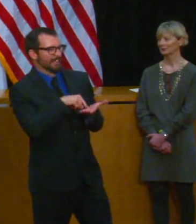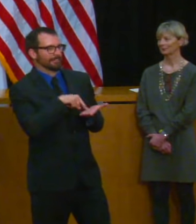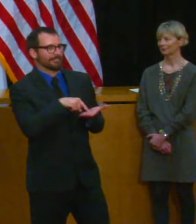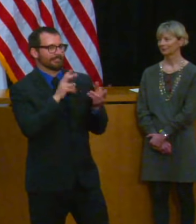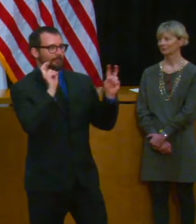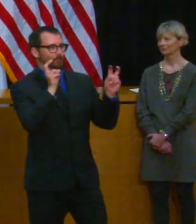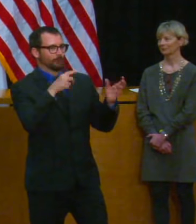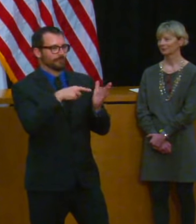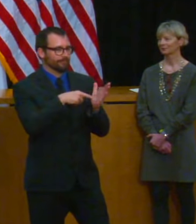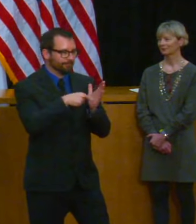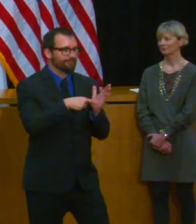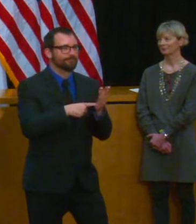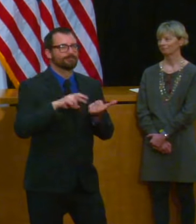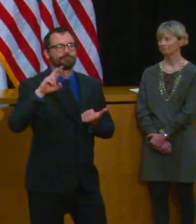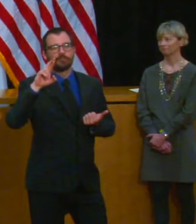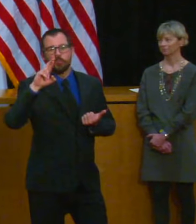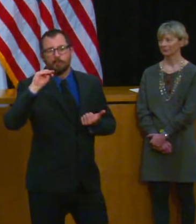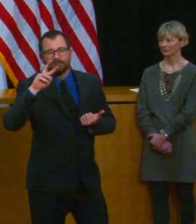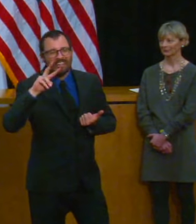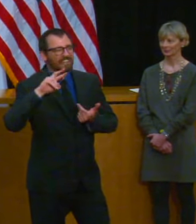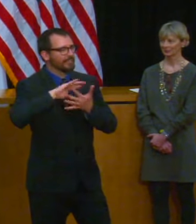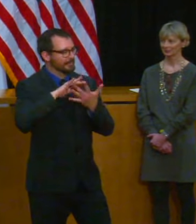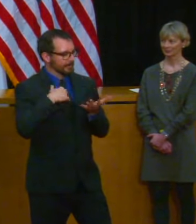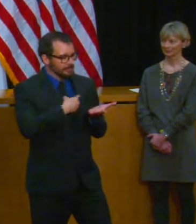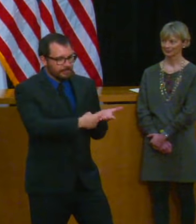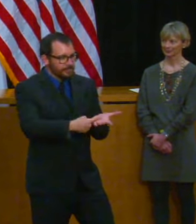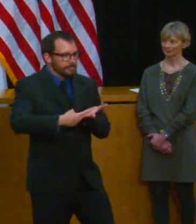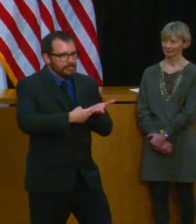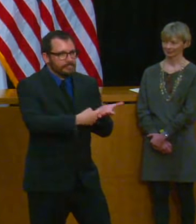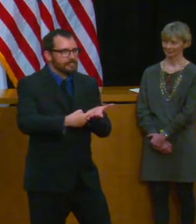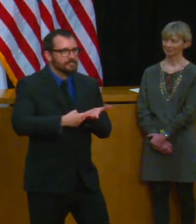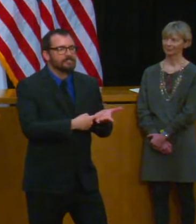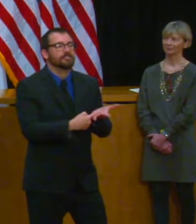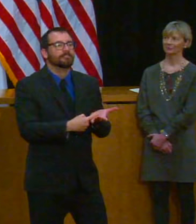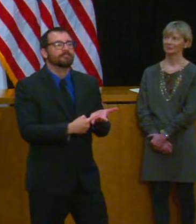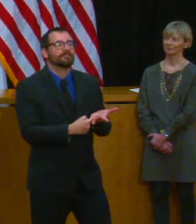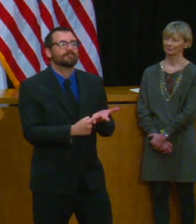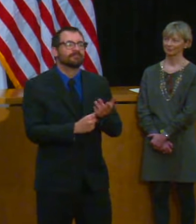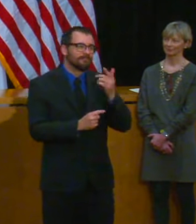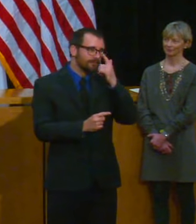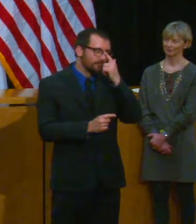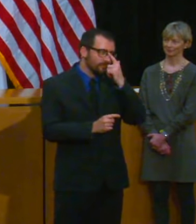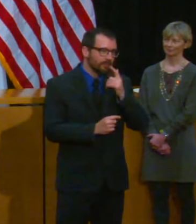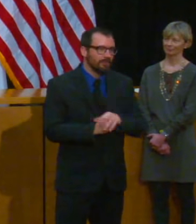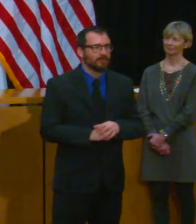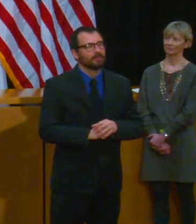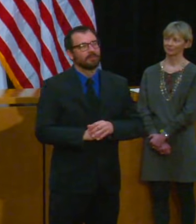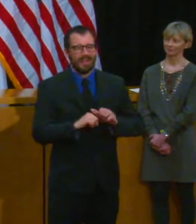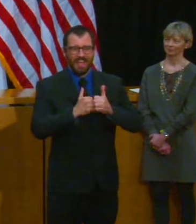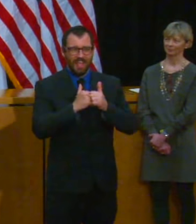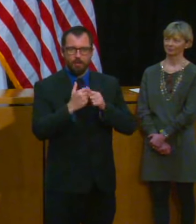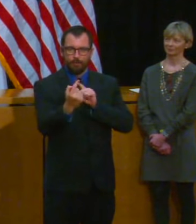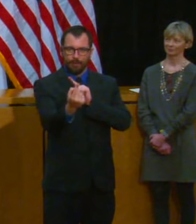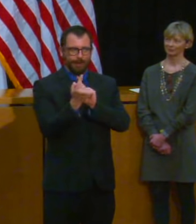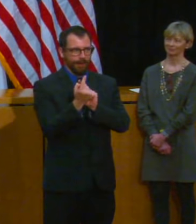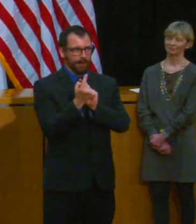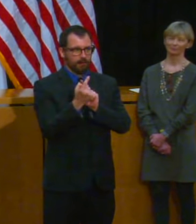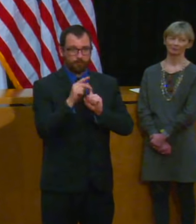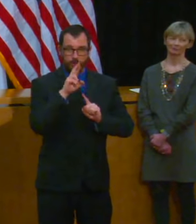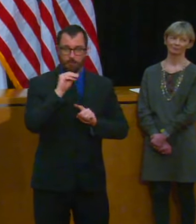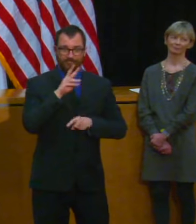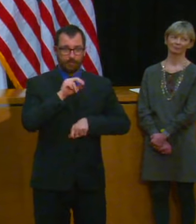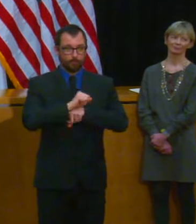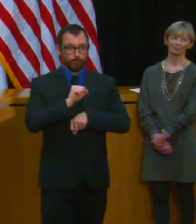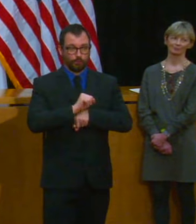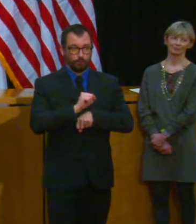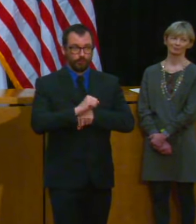services they offer today Those are customer facing services though so you've got to figure out a way to do that that, and that's a close quarter, right? So you've got to figure out a